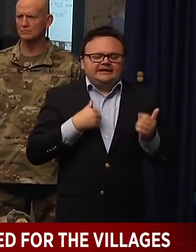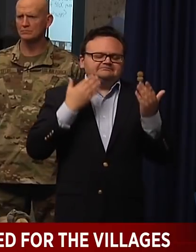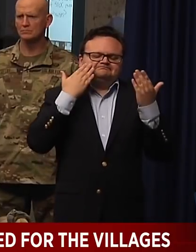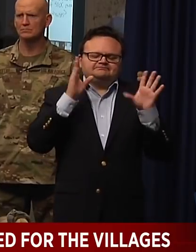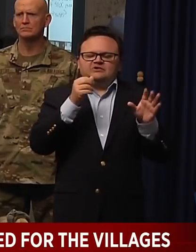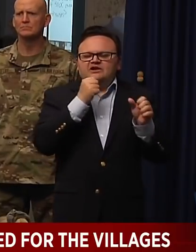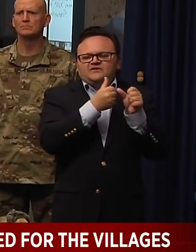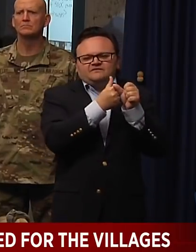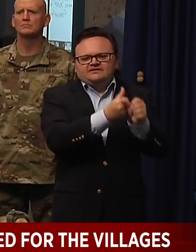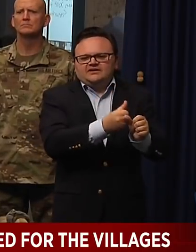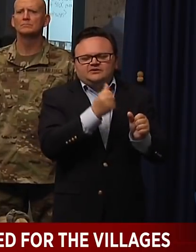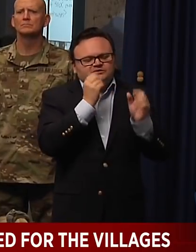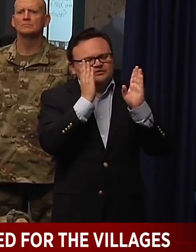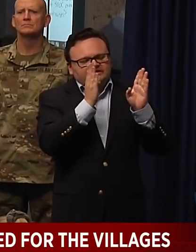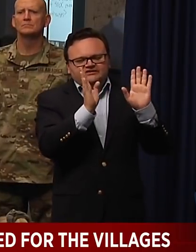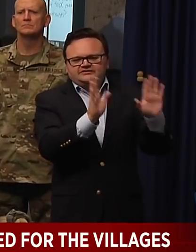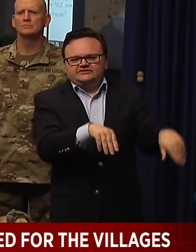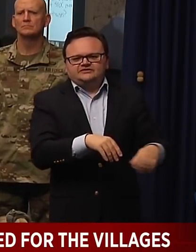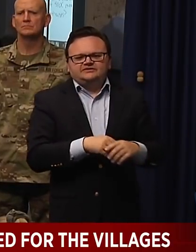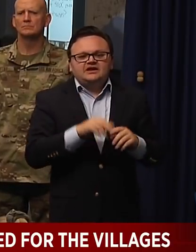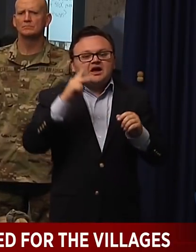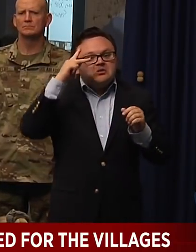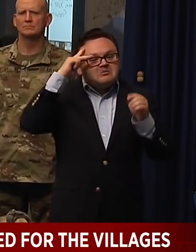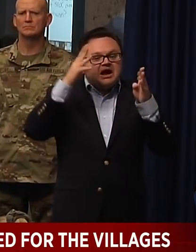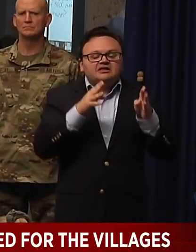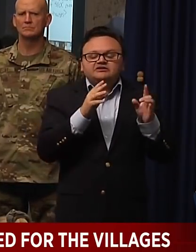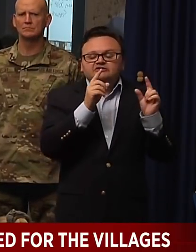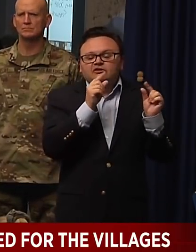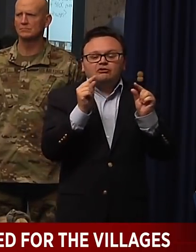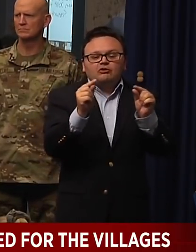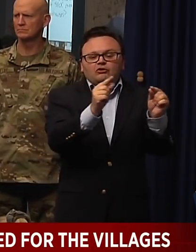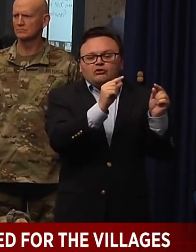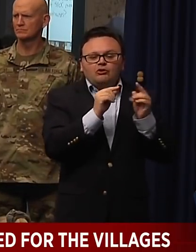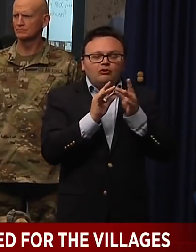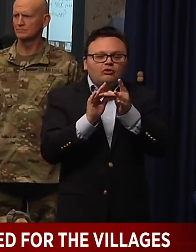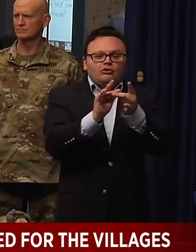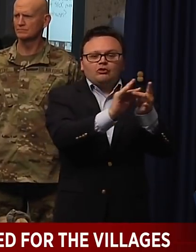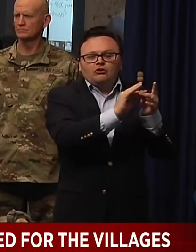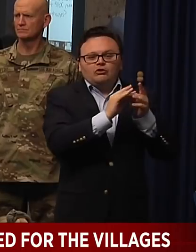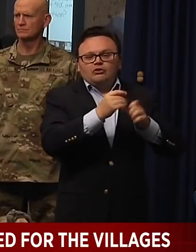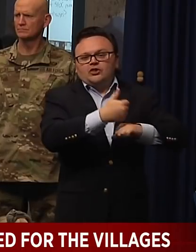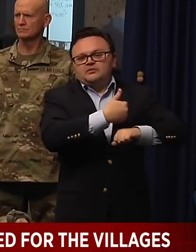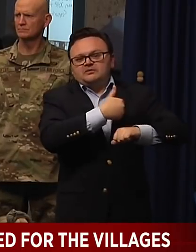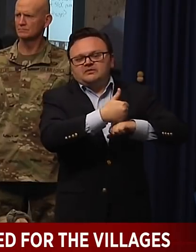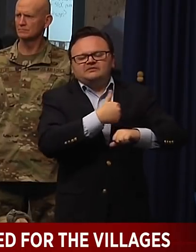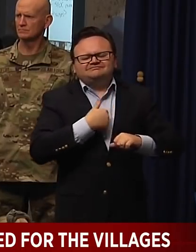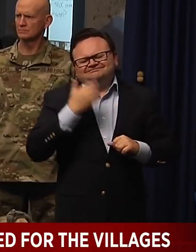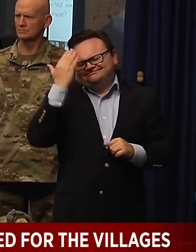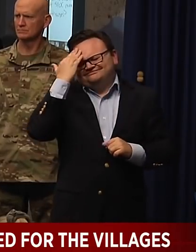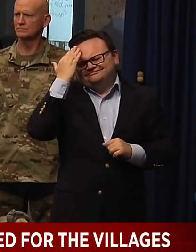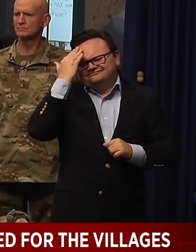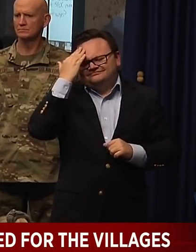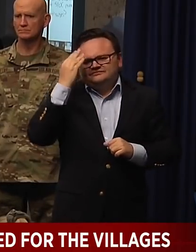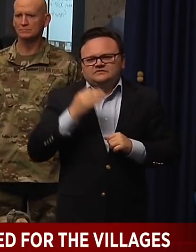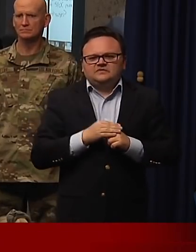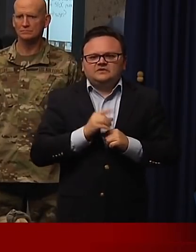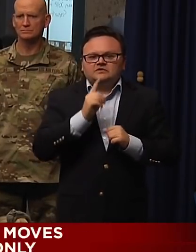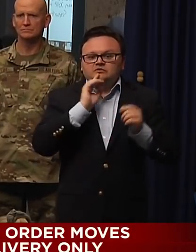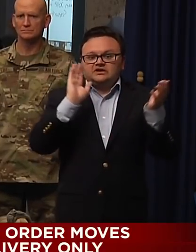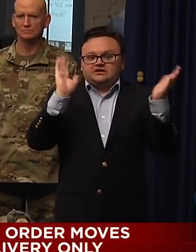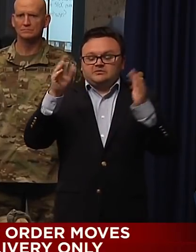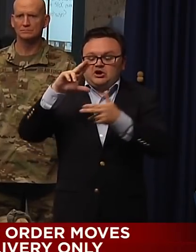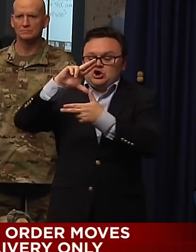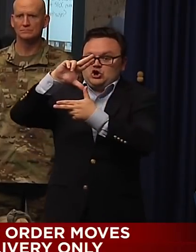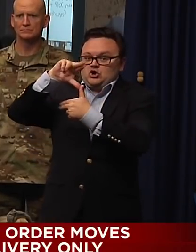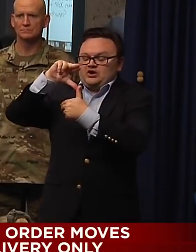way the politicians are. You know, we've been working day and night on this. I think that this is more challenging than a hurricane in terms of all the things